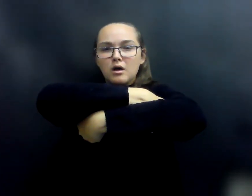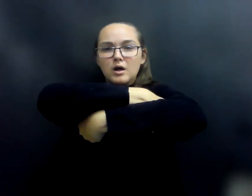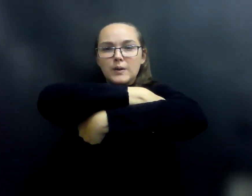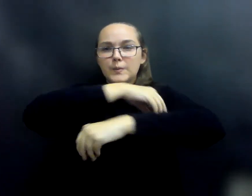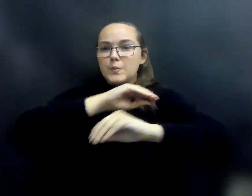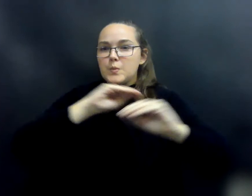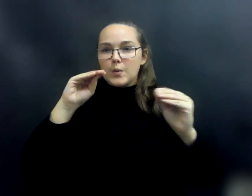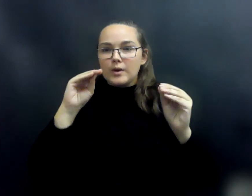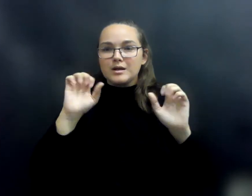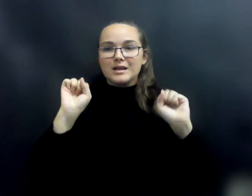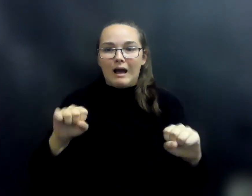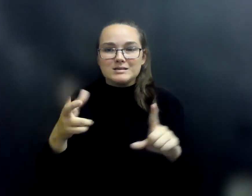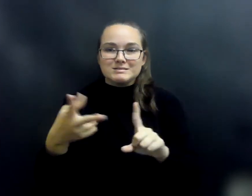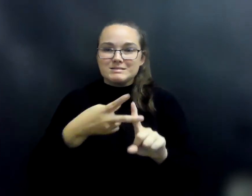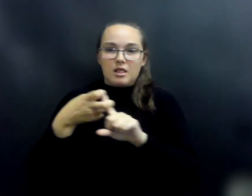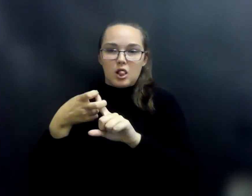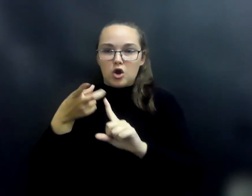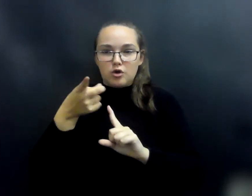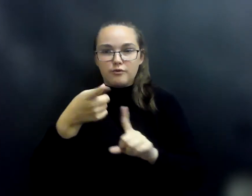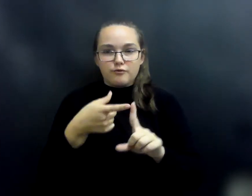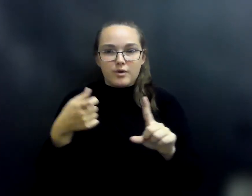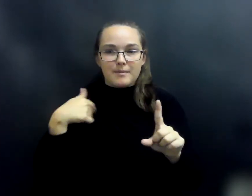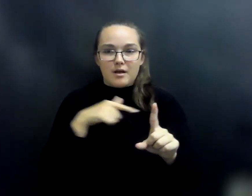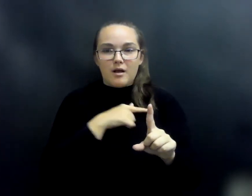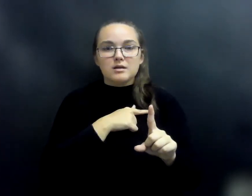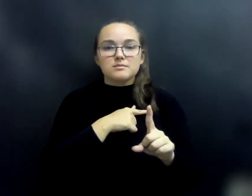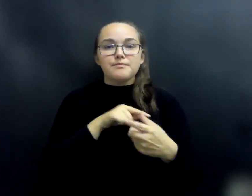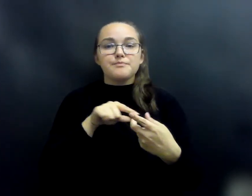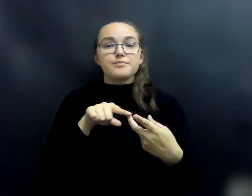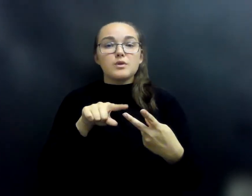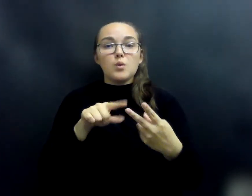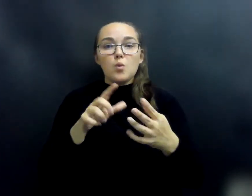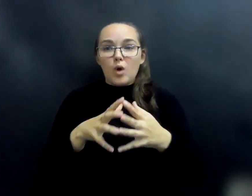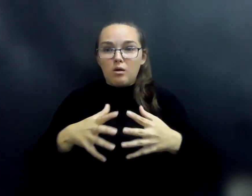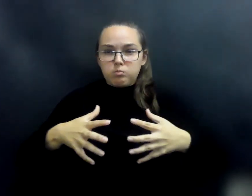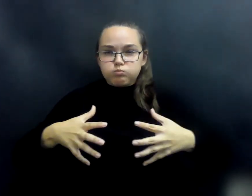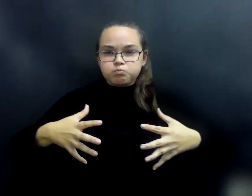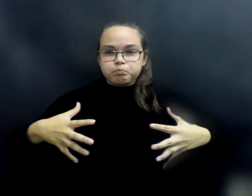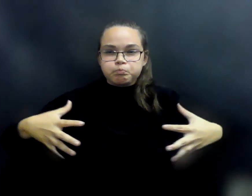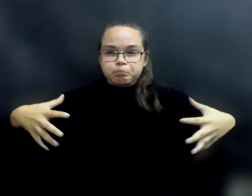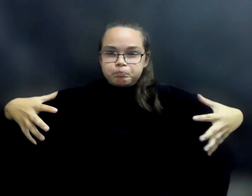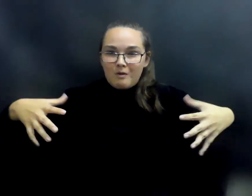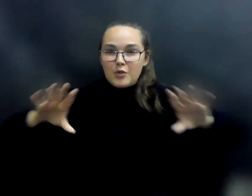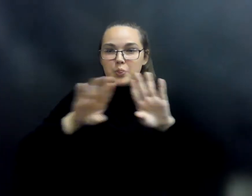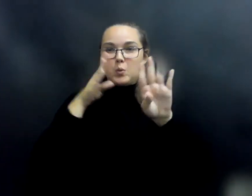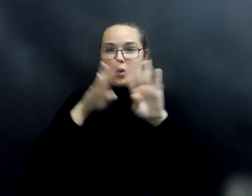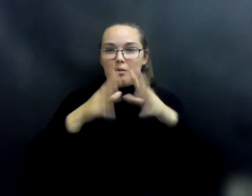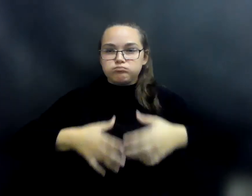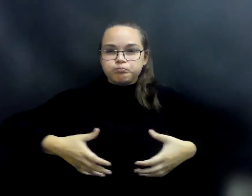can steal her from us. White announced, and I will swell myself in the doorway like a cork so that no one can